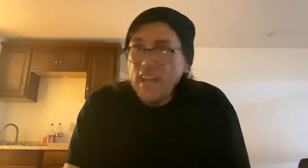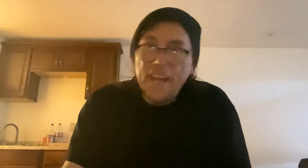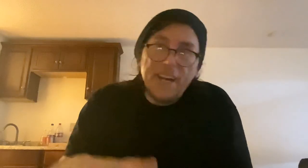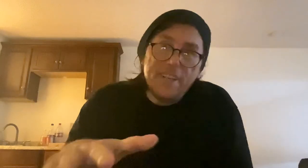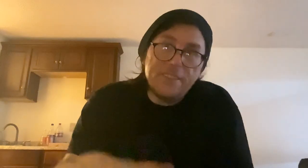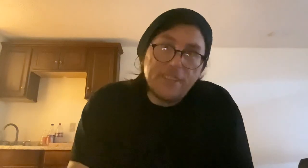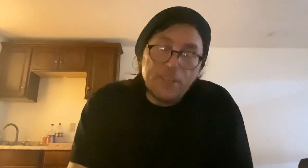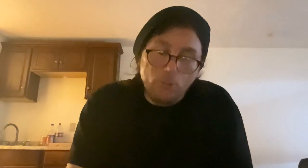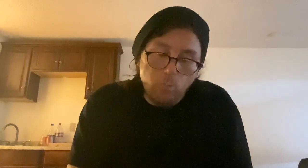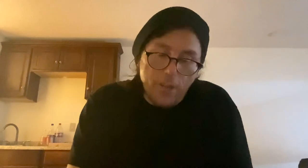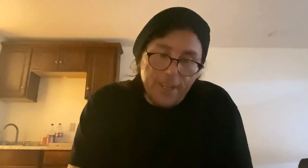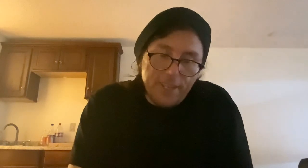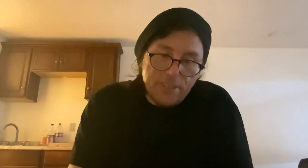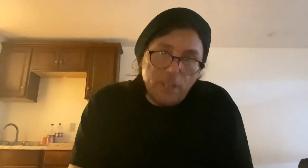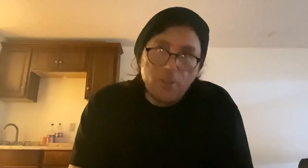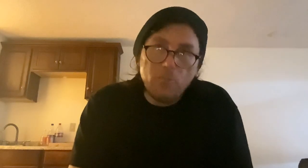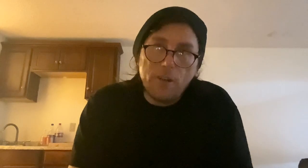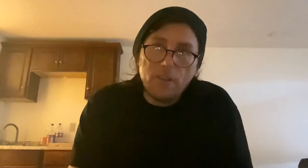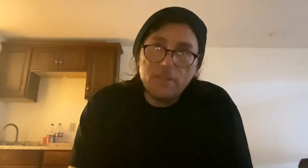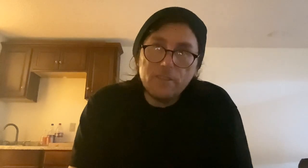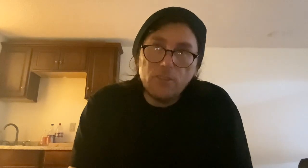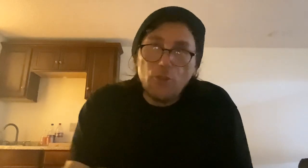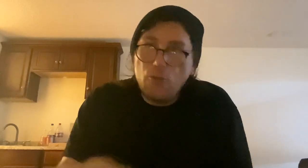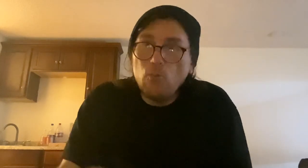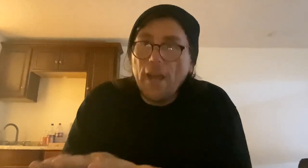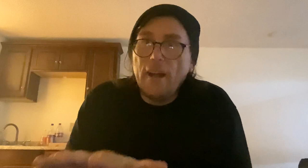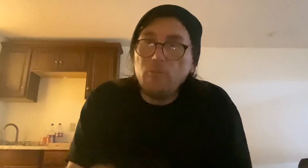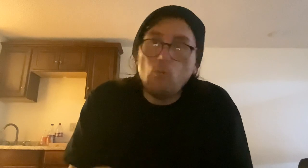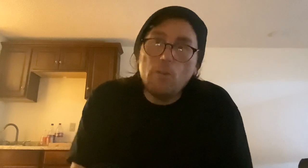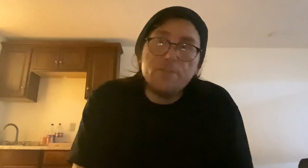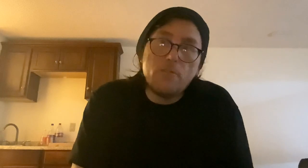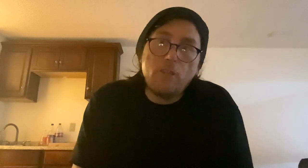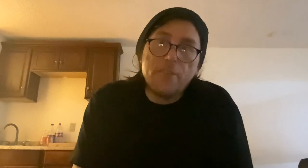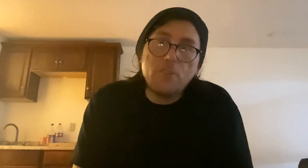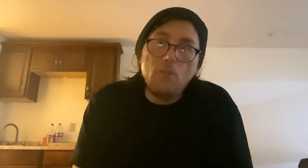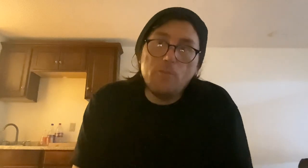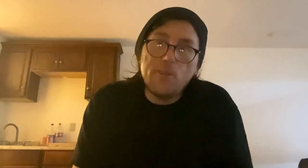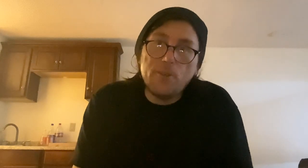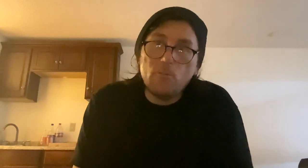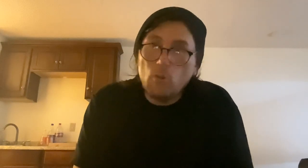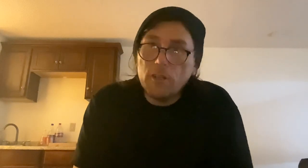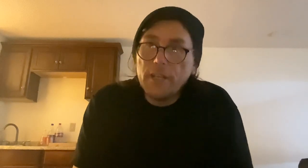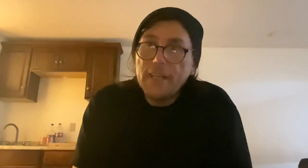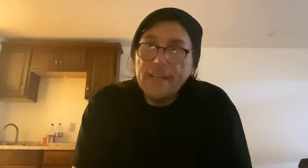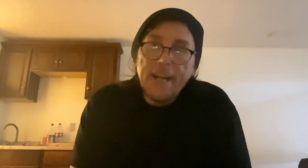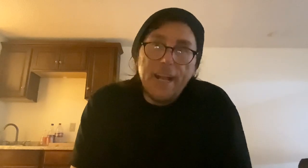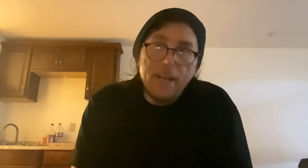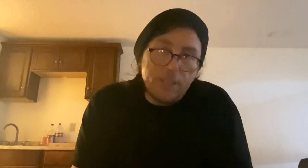And if you want is a contract where you have royalty rights over your work and